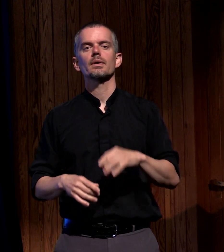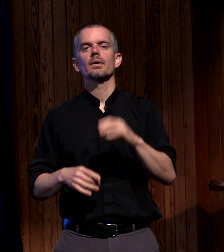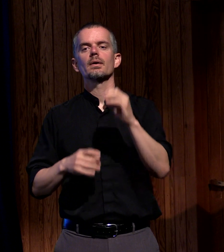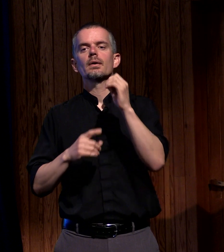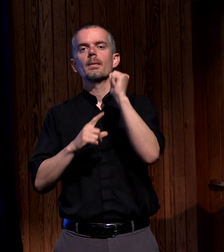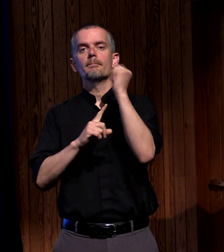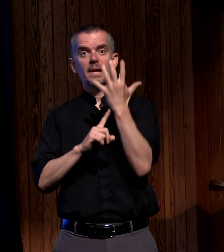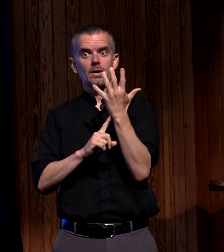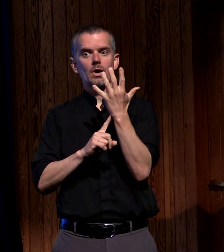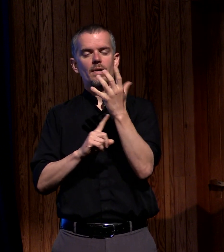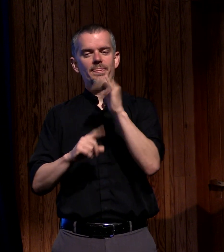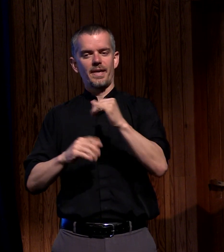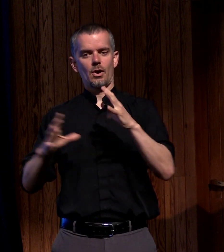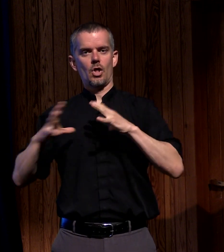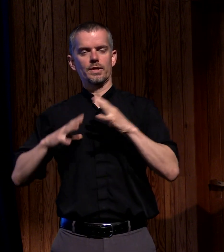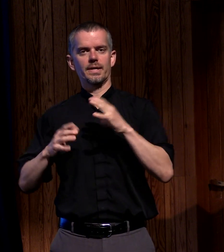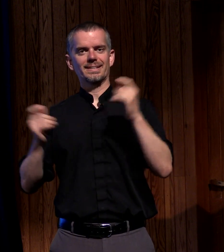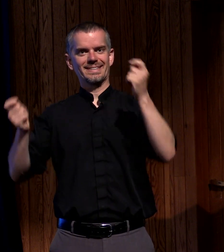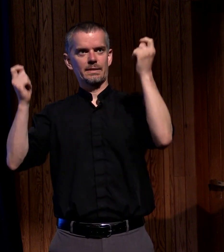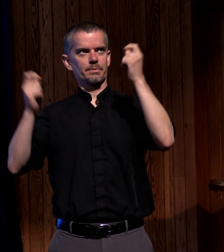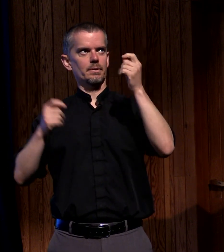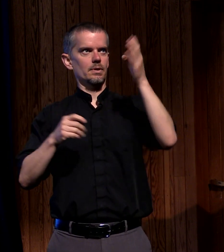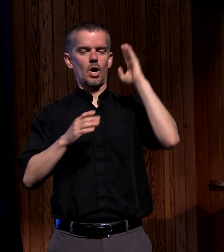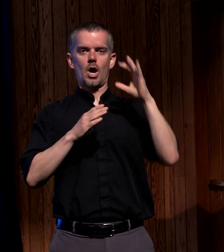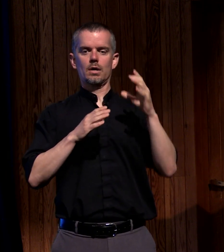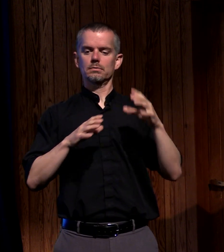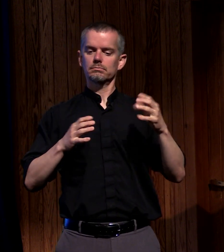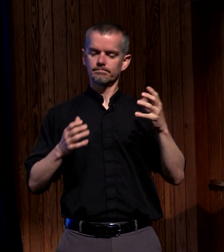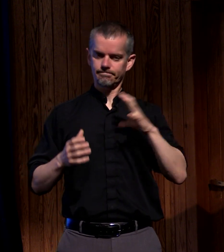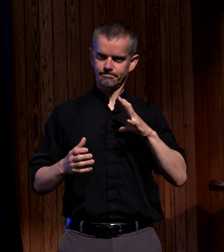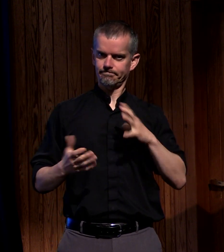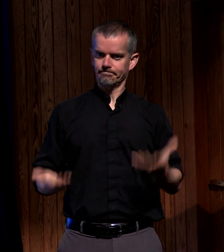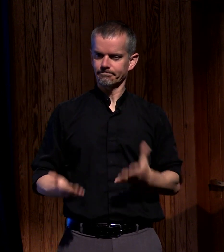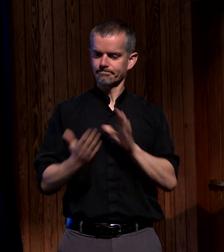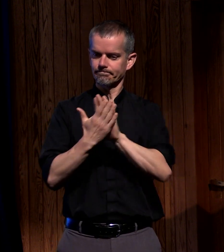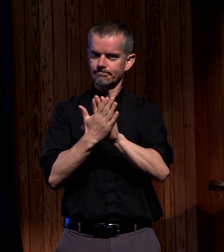celebrating God beating his people it's his presence something great is happening